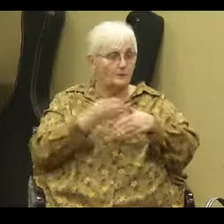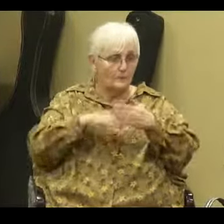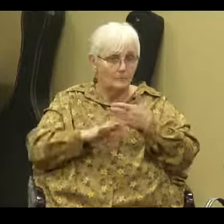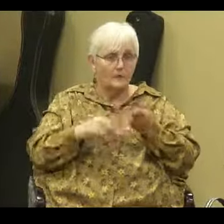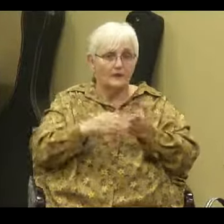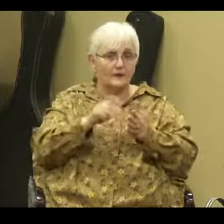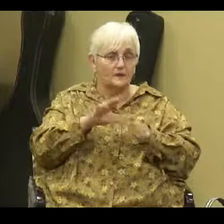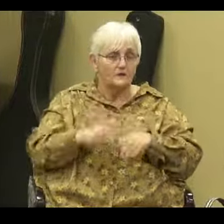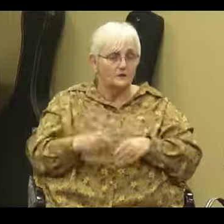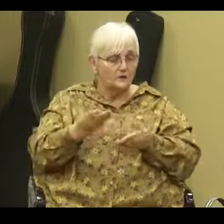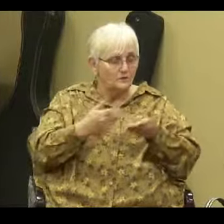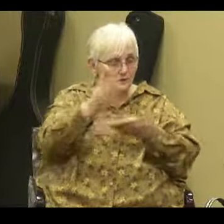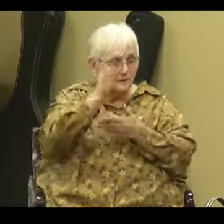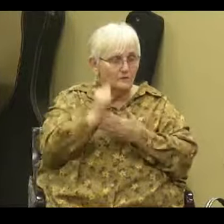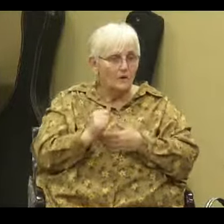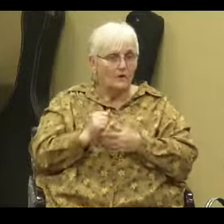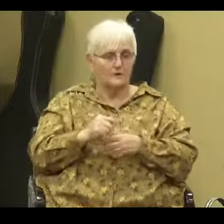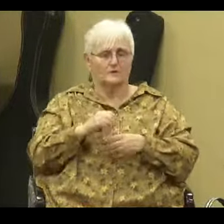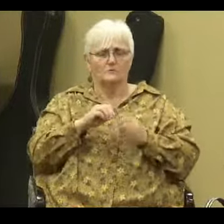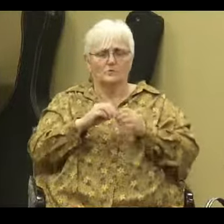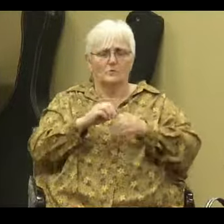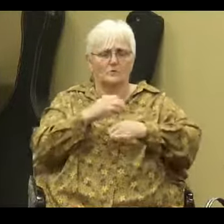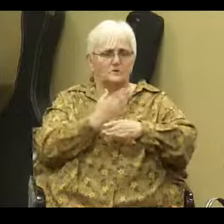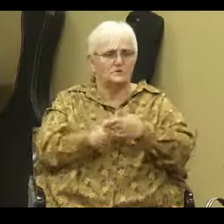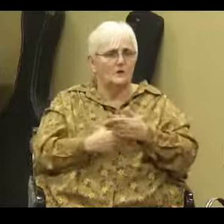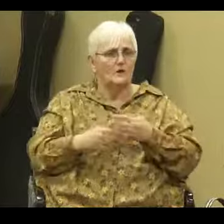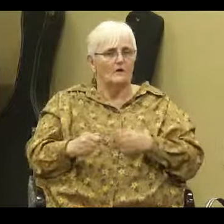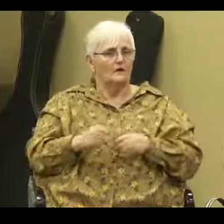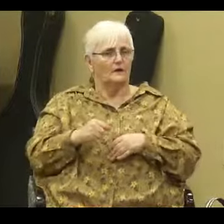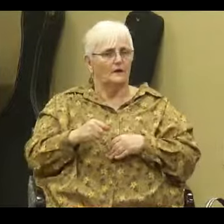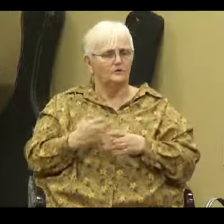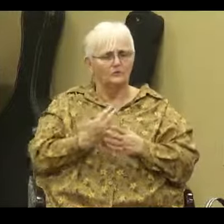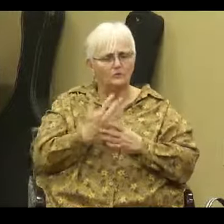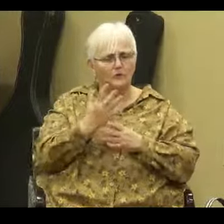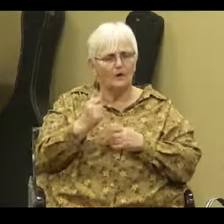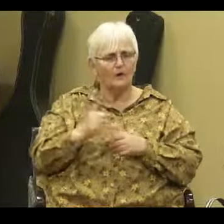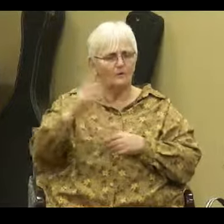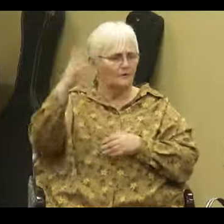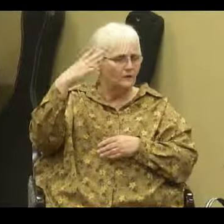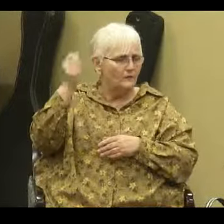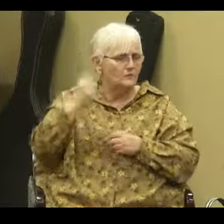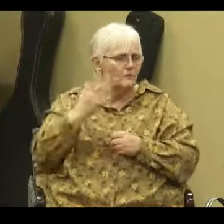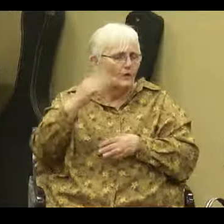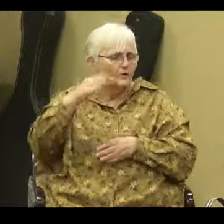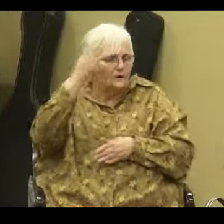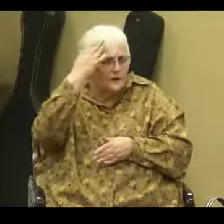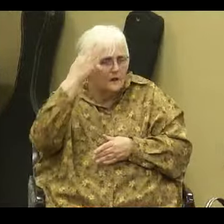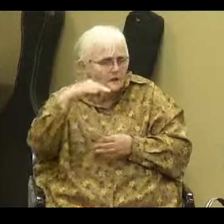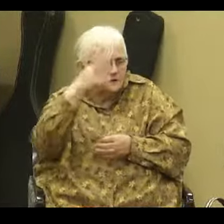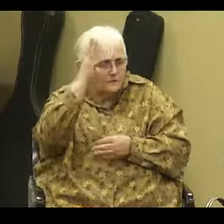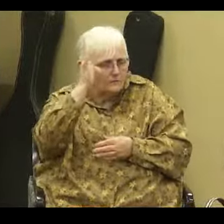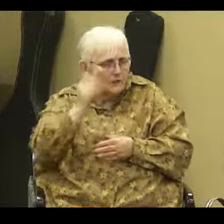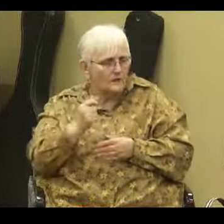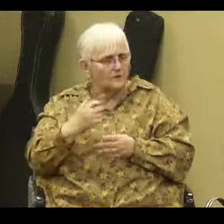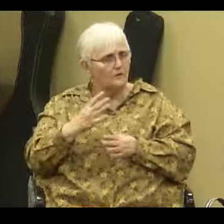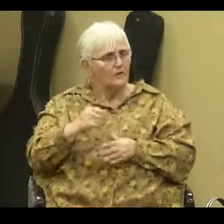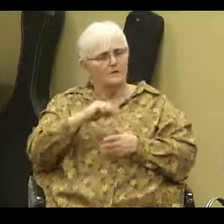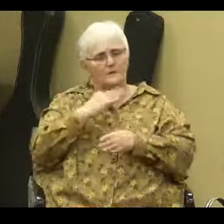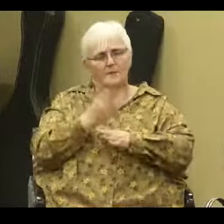you just serve God and you get stronger, amen, and you grow in the grace and you grow in the knowledge and you grow in the power of the Holy Spirit,